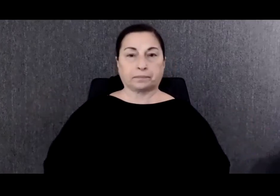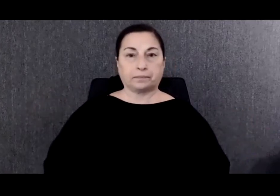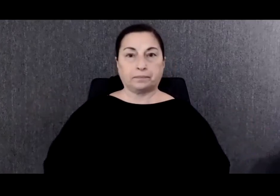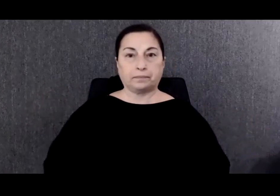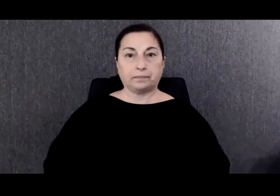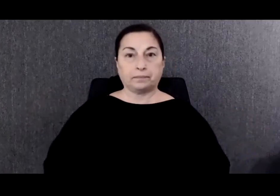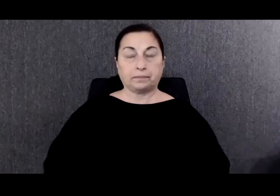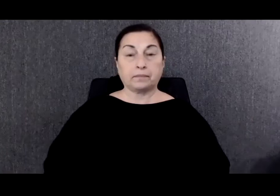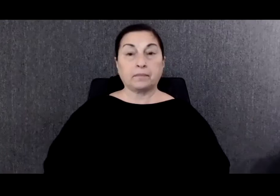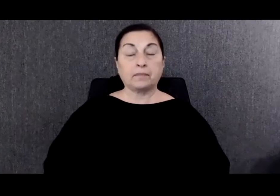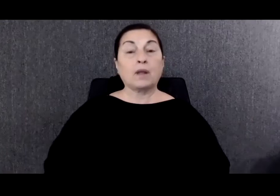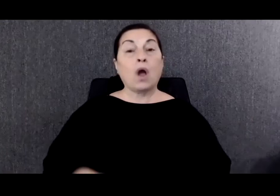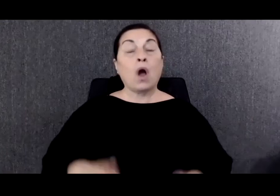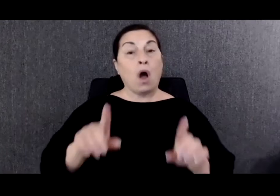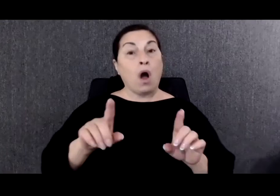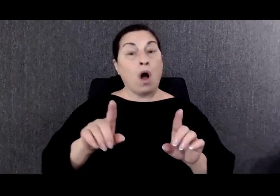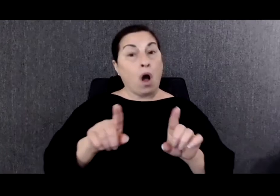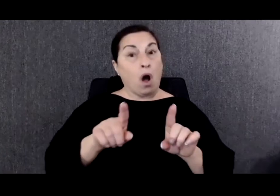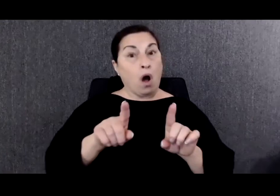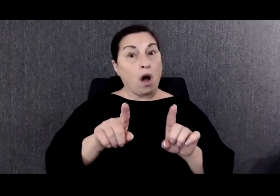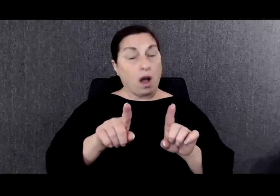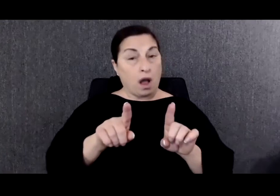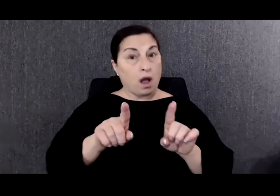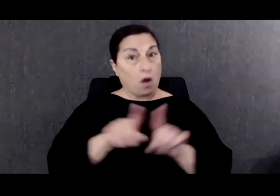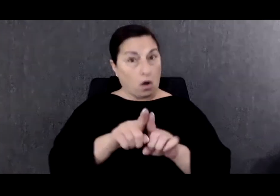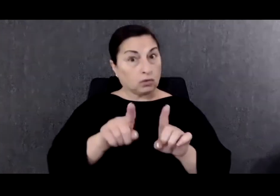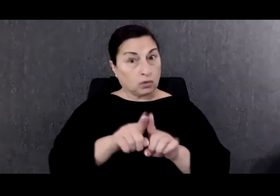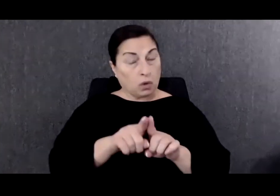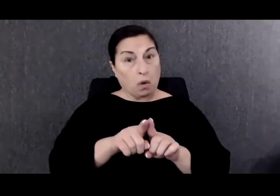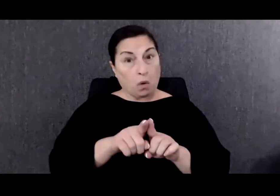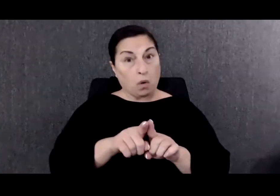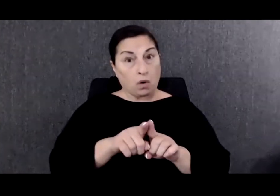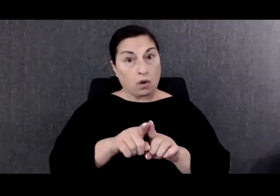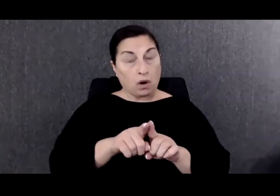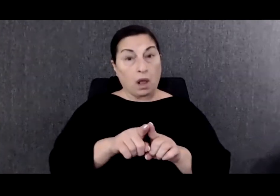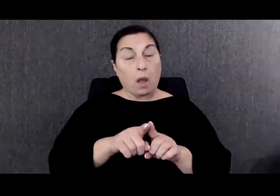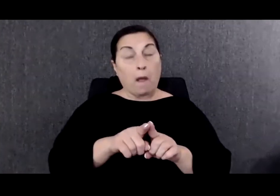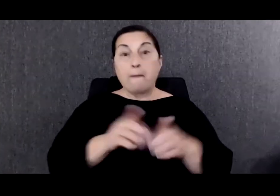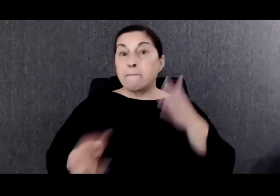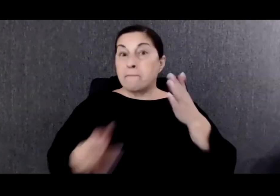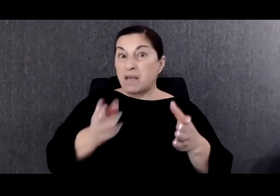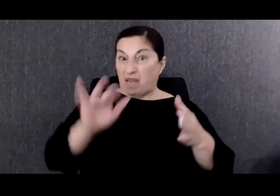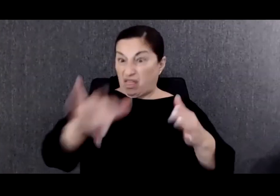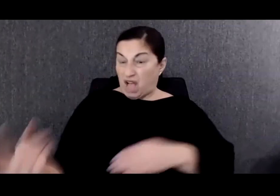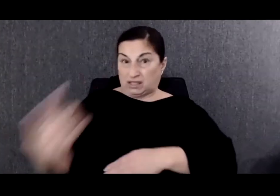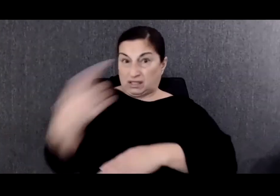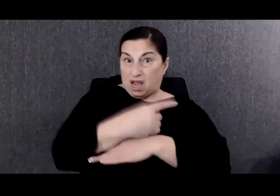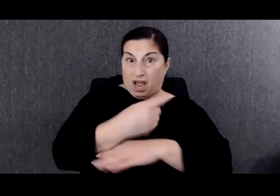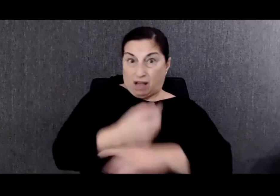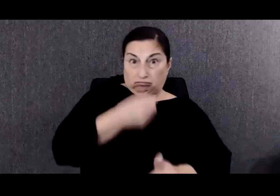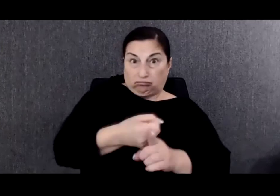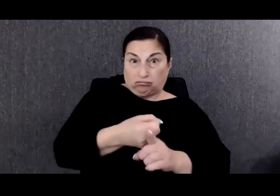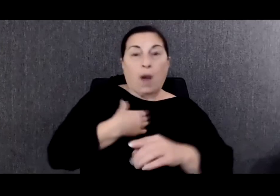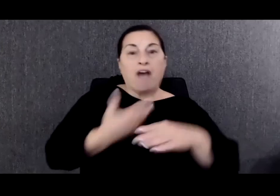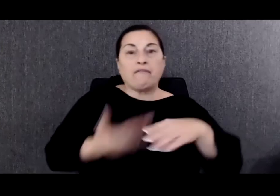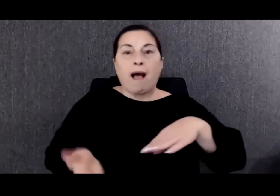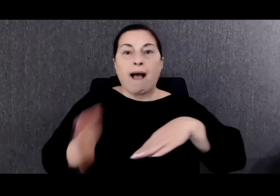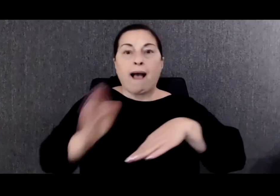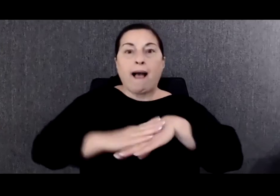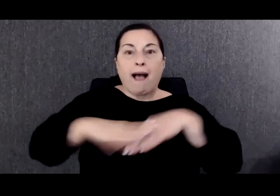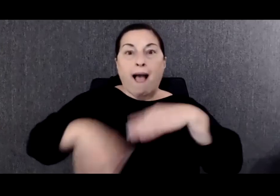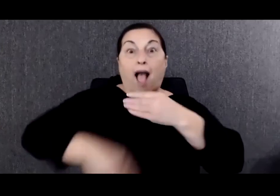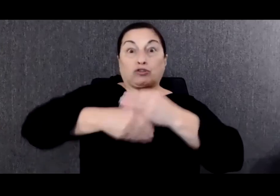There is also a good possibility that there will be extra vaccines for staff who are accompanying